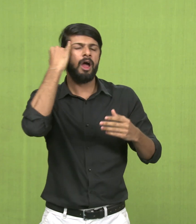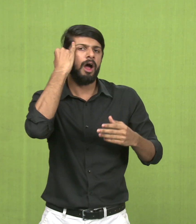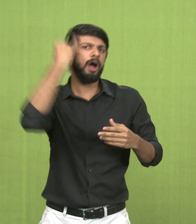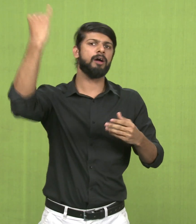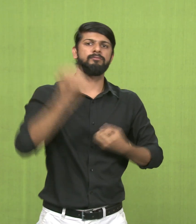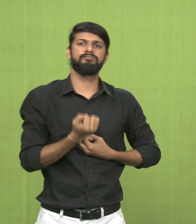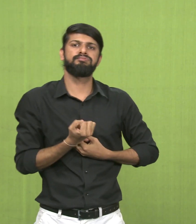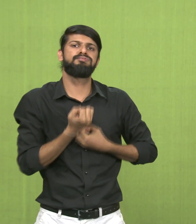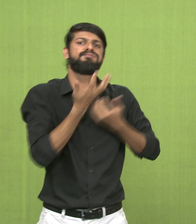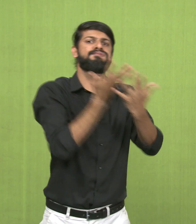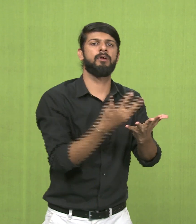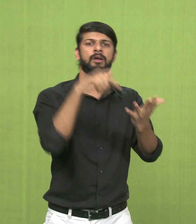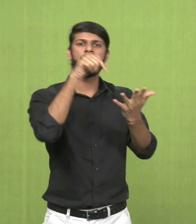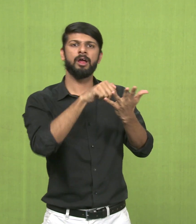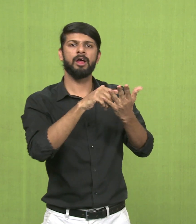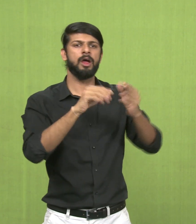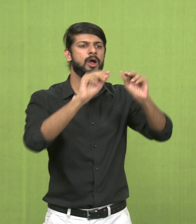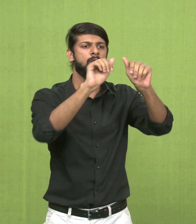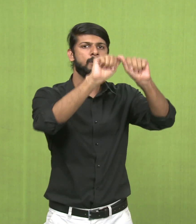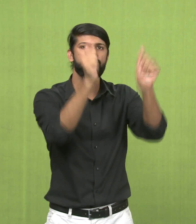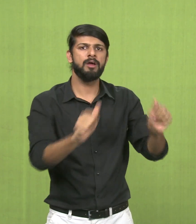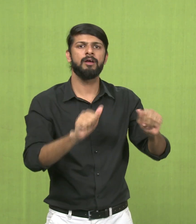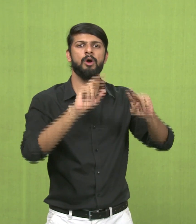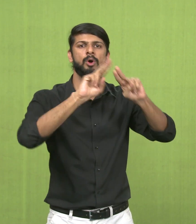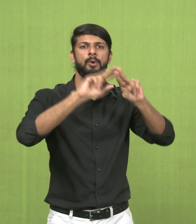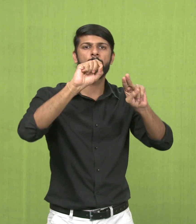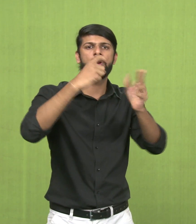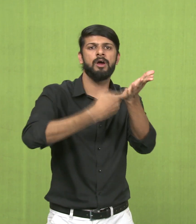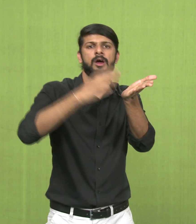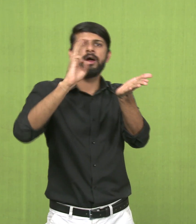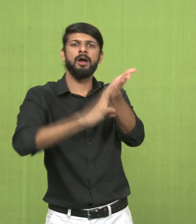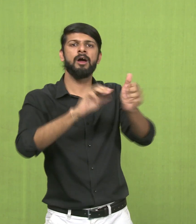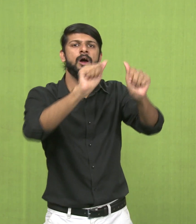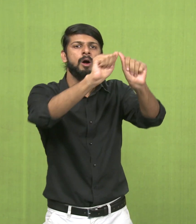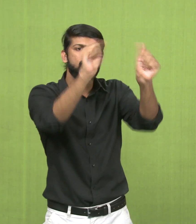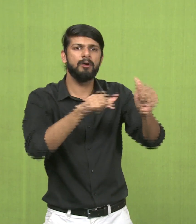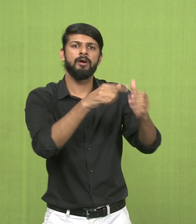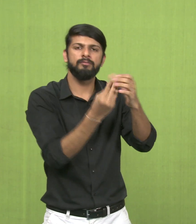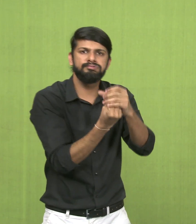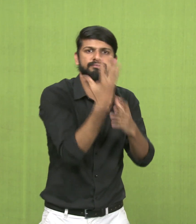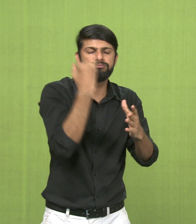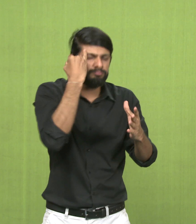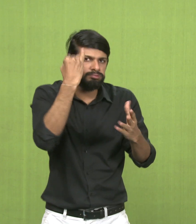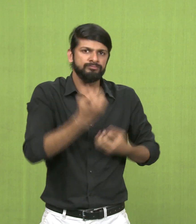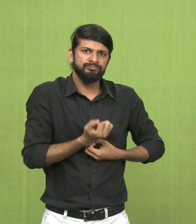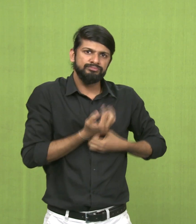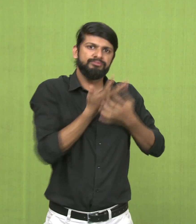So, various kind of compositions have their own form, which is the depiction of the expression of the artist's idea, what they want to